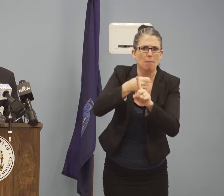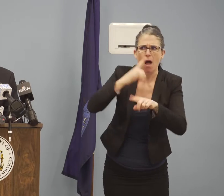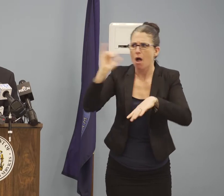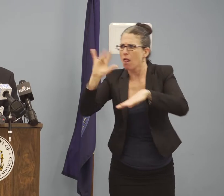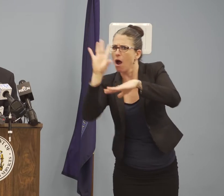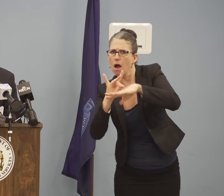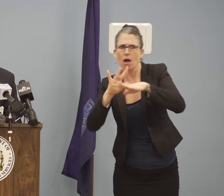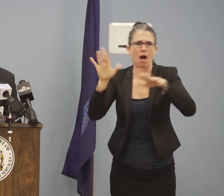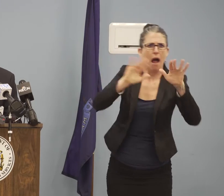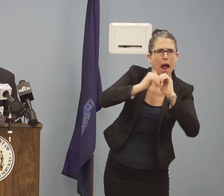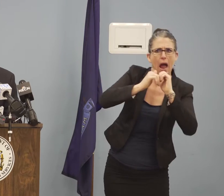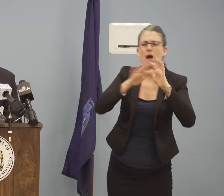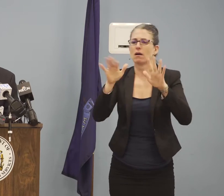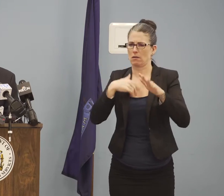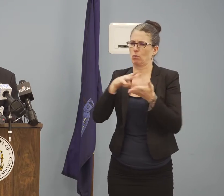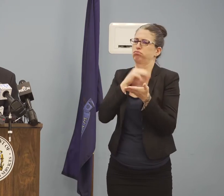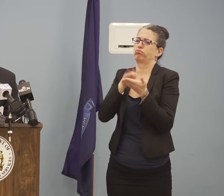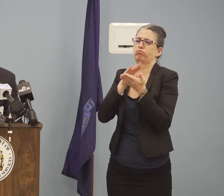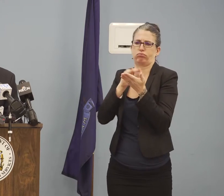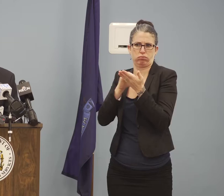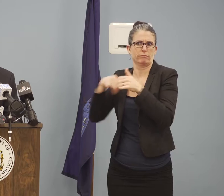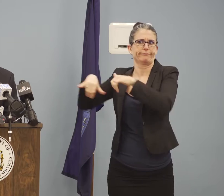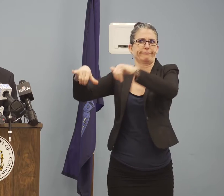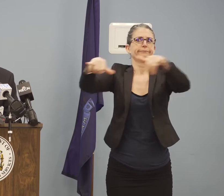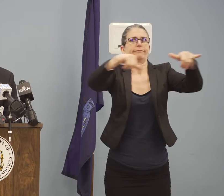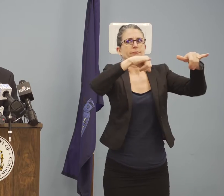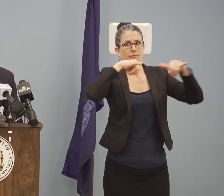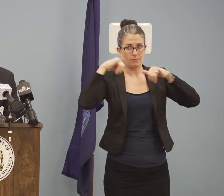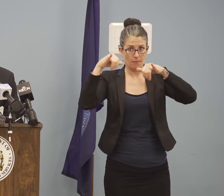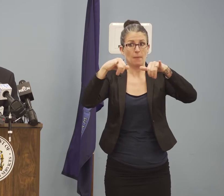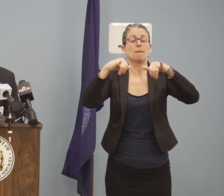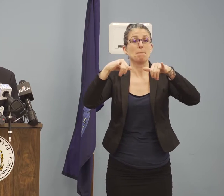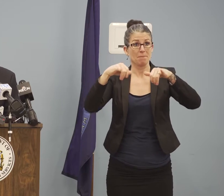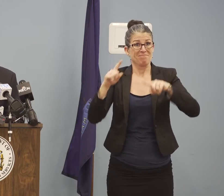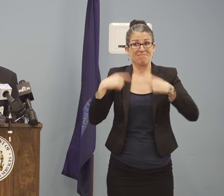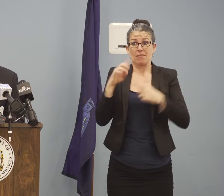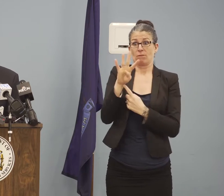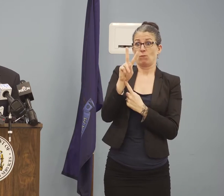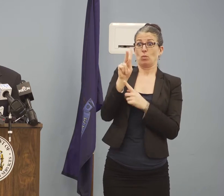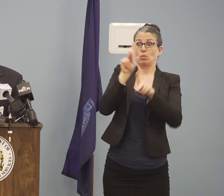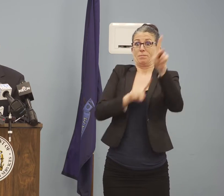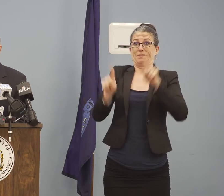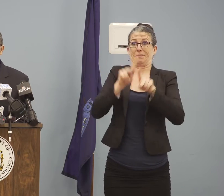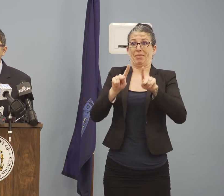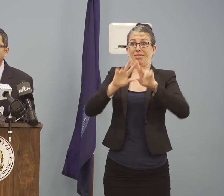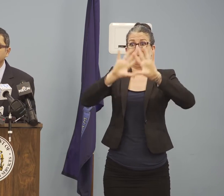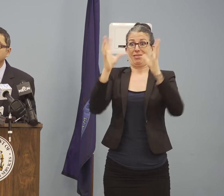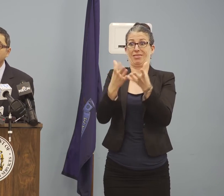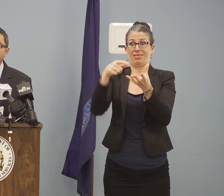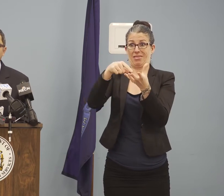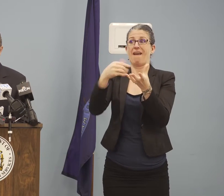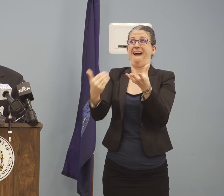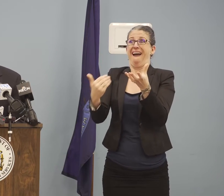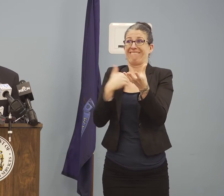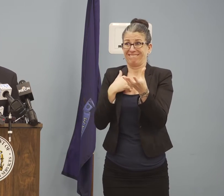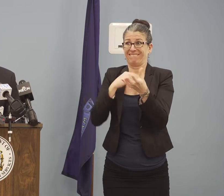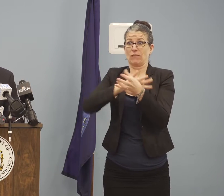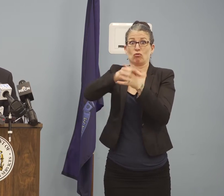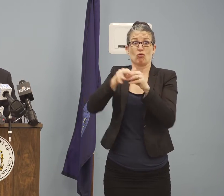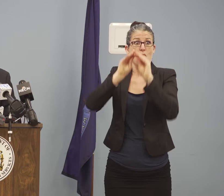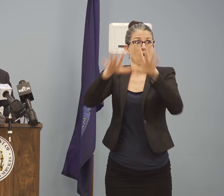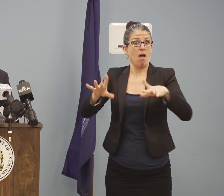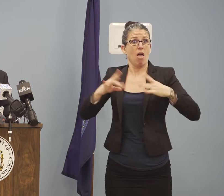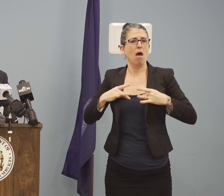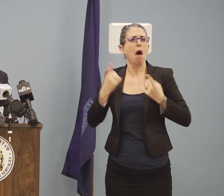have mild symptoms and those individuals can stay at home. We've also learned that community